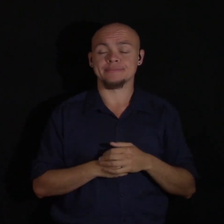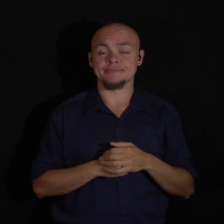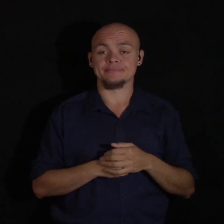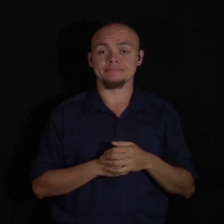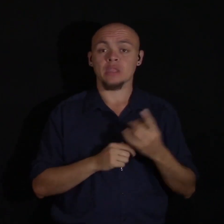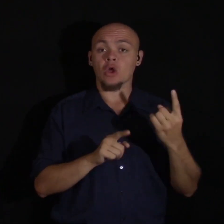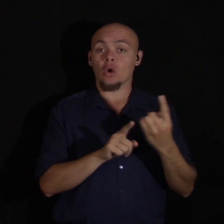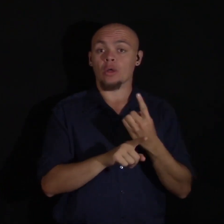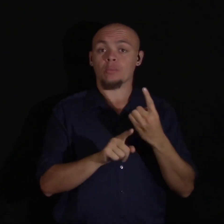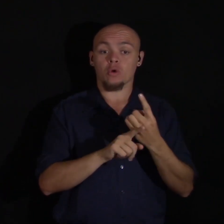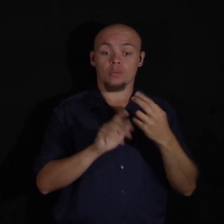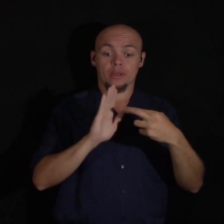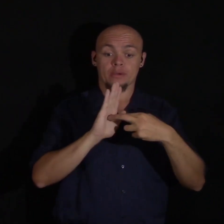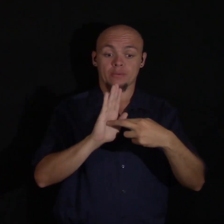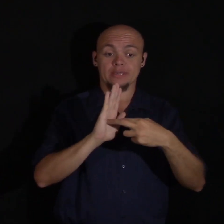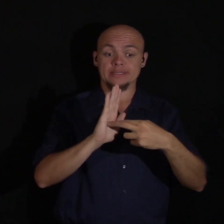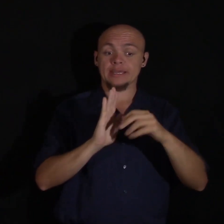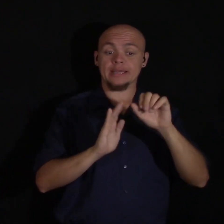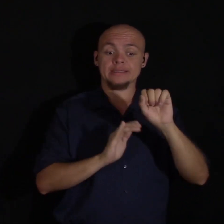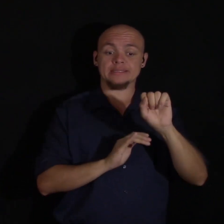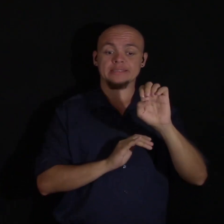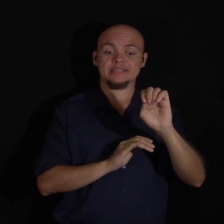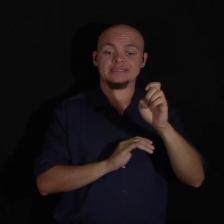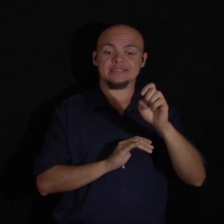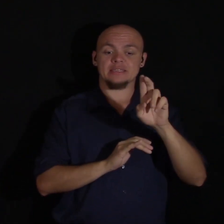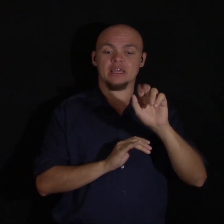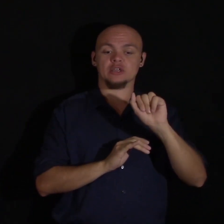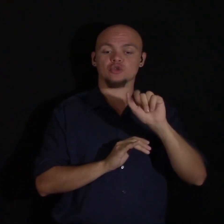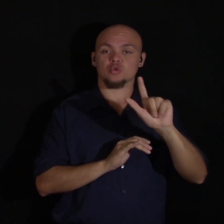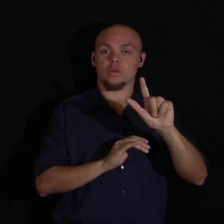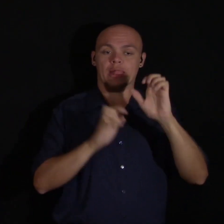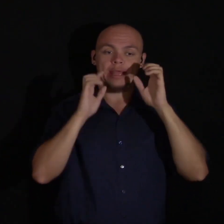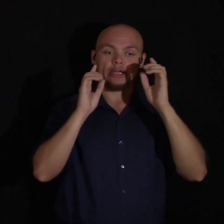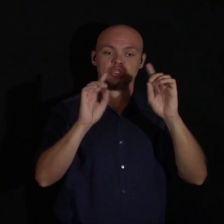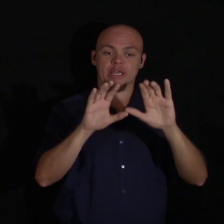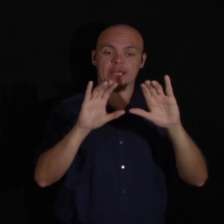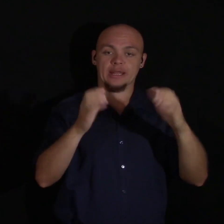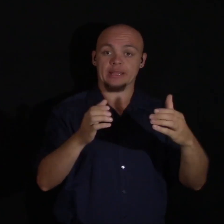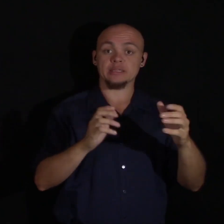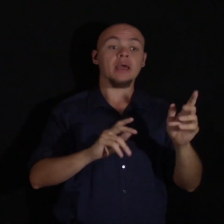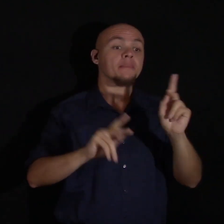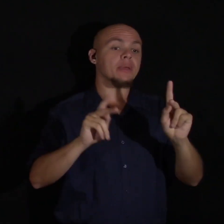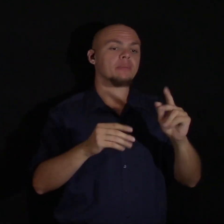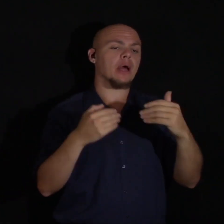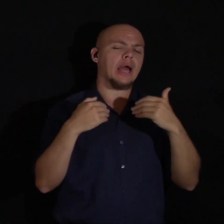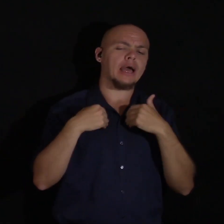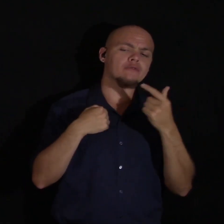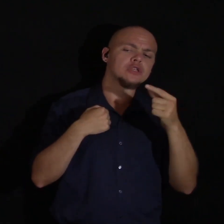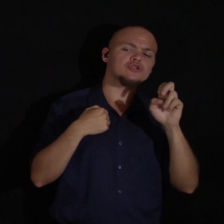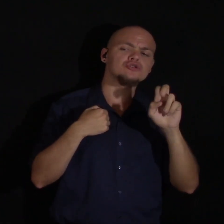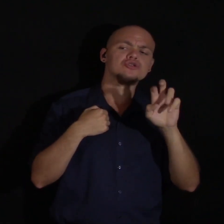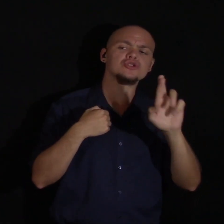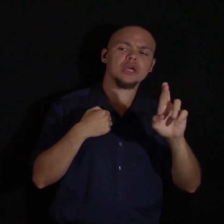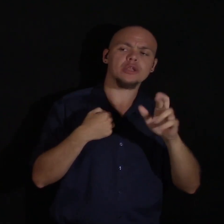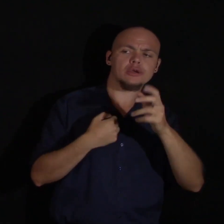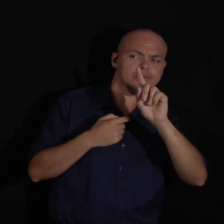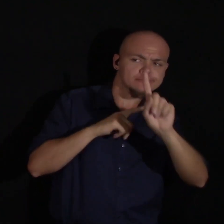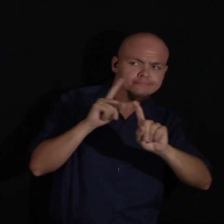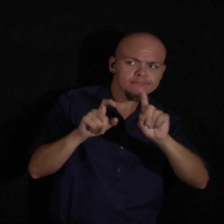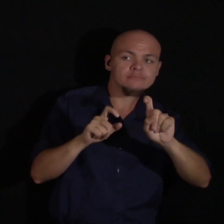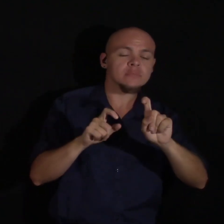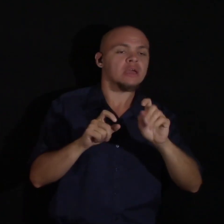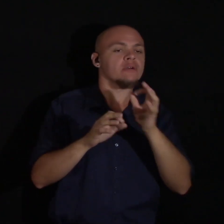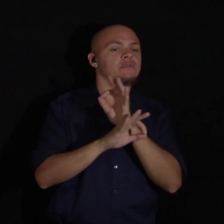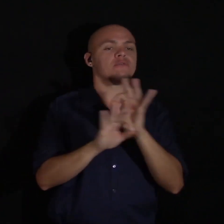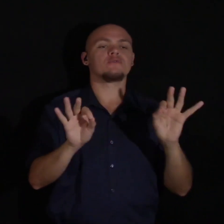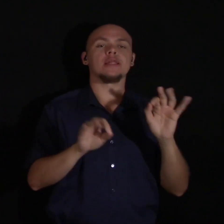representation in sexual education classes, people who are questioning their gender can freely think about it